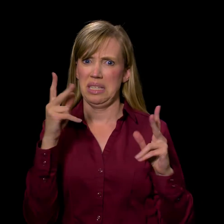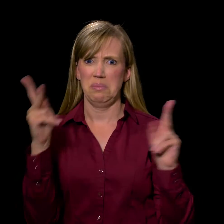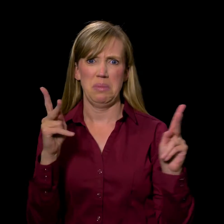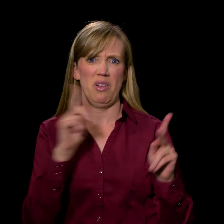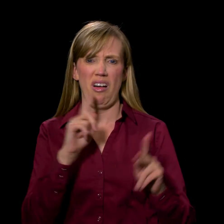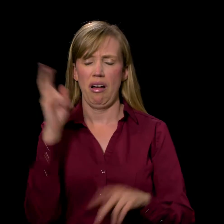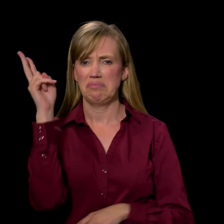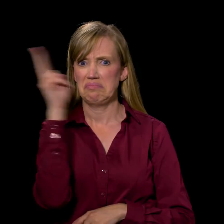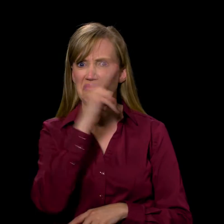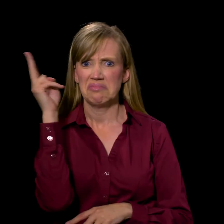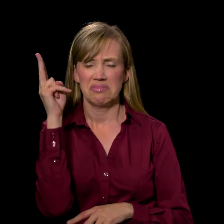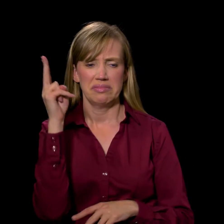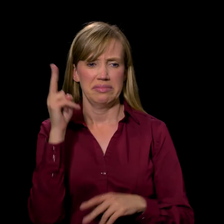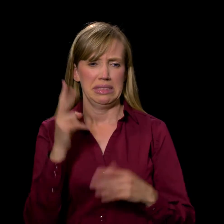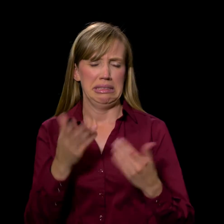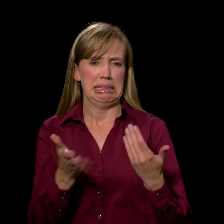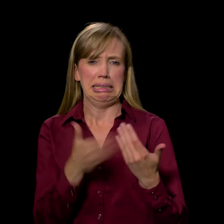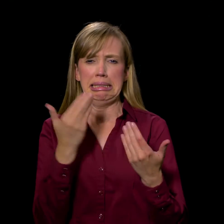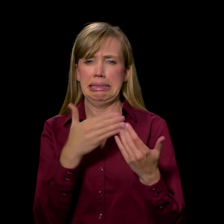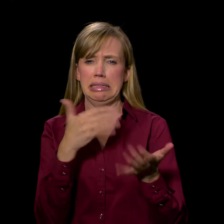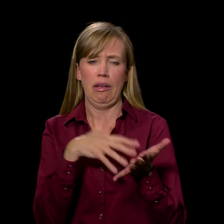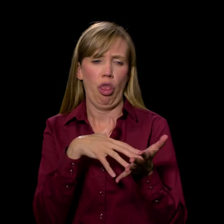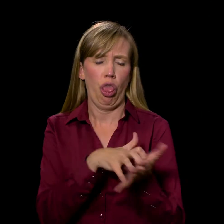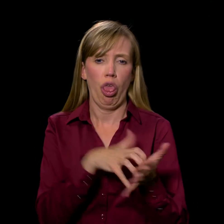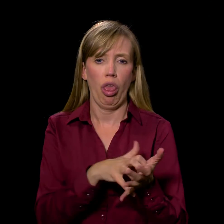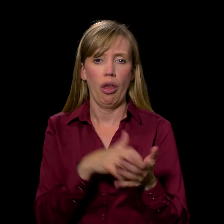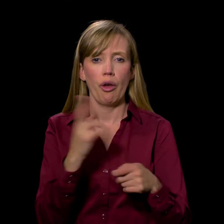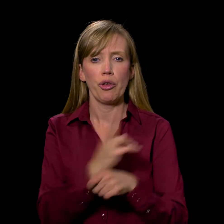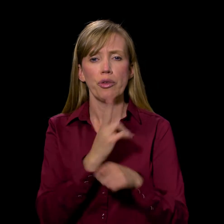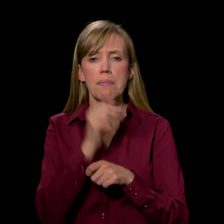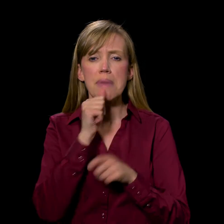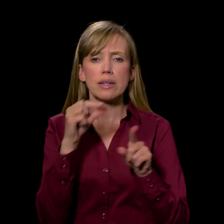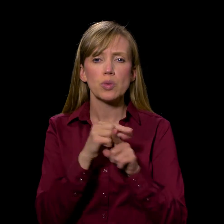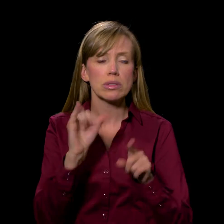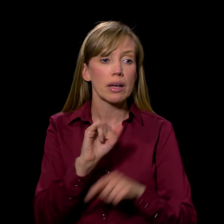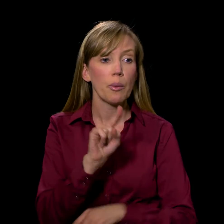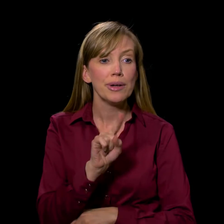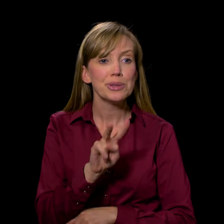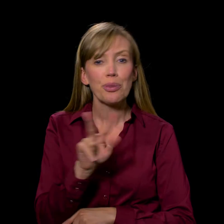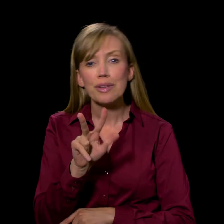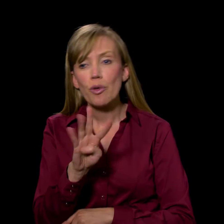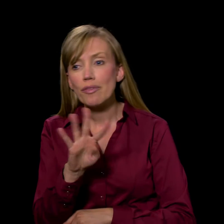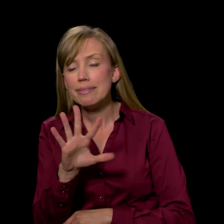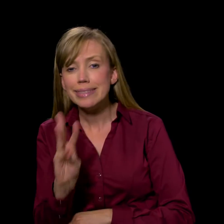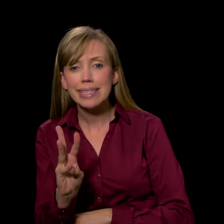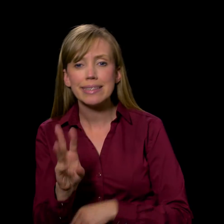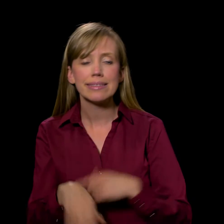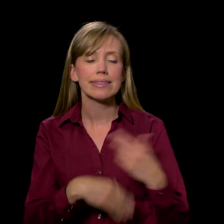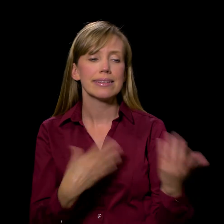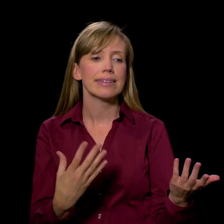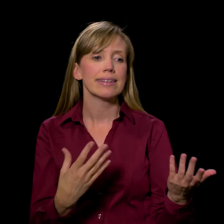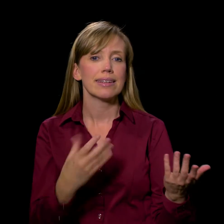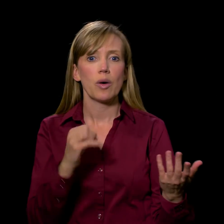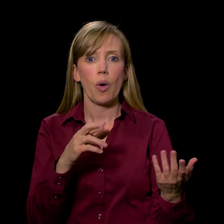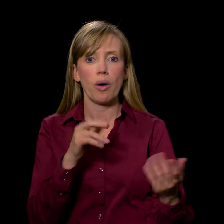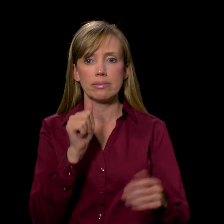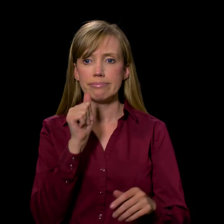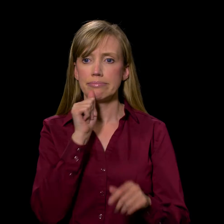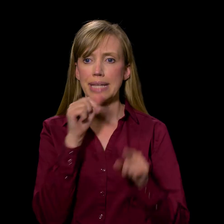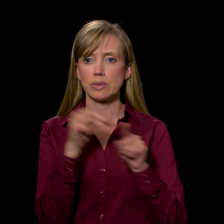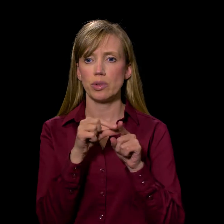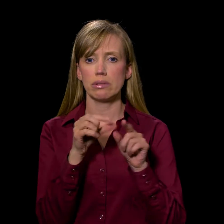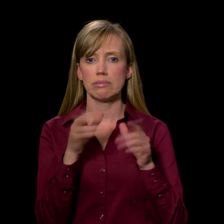careless with their online security and they make themselves vulnerable by using passwords such as 123456 or simply